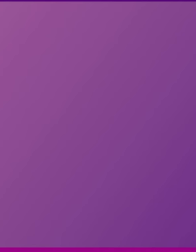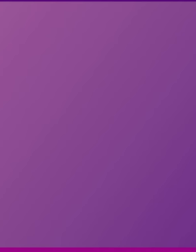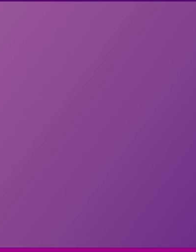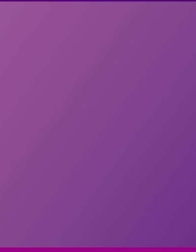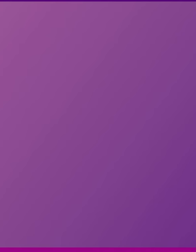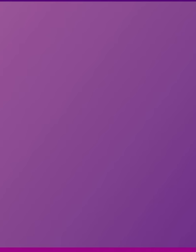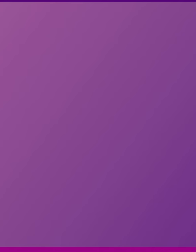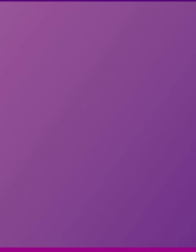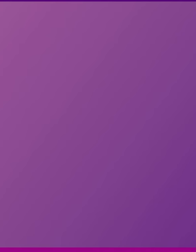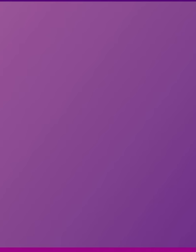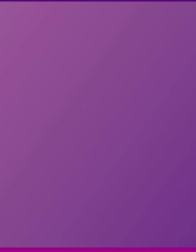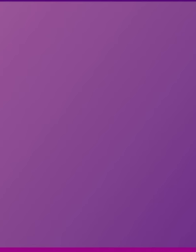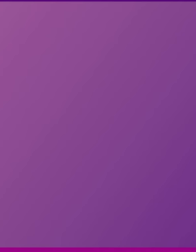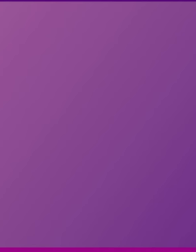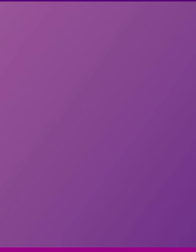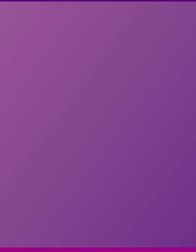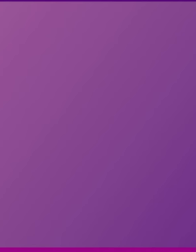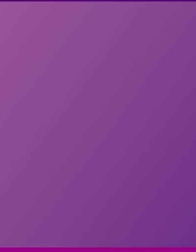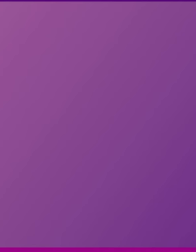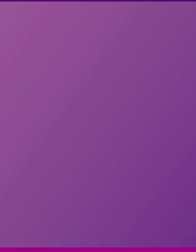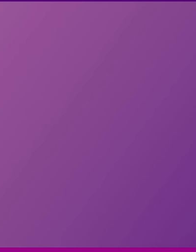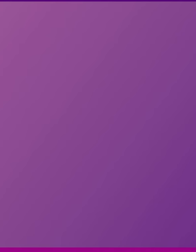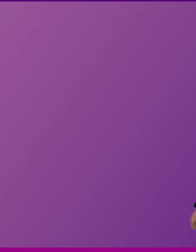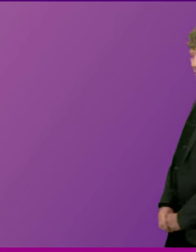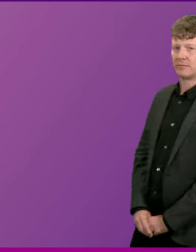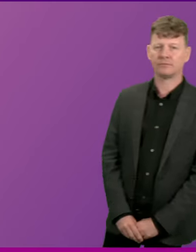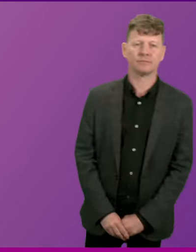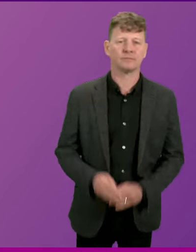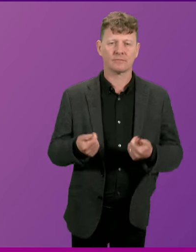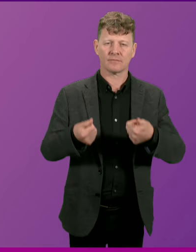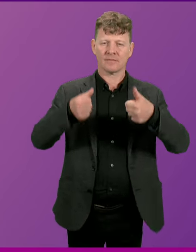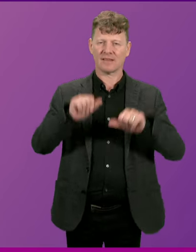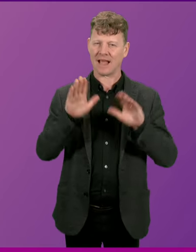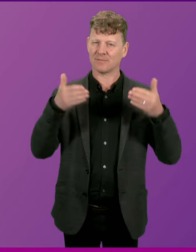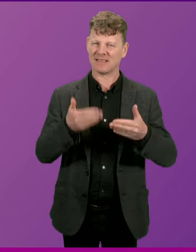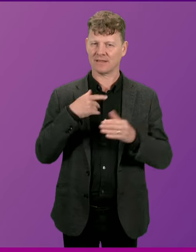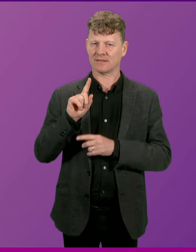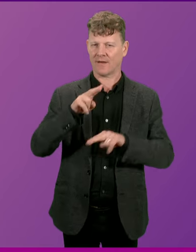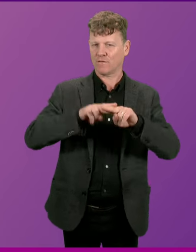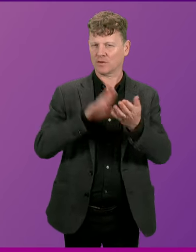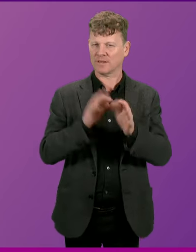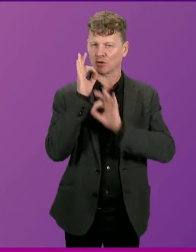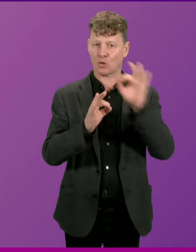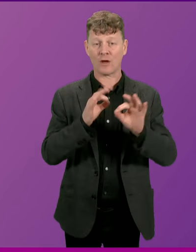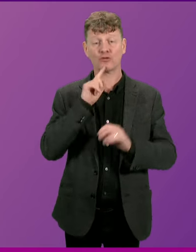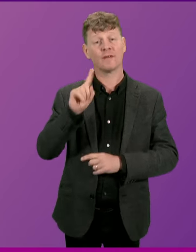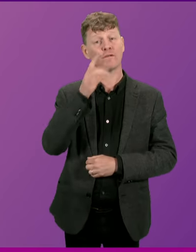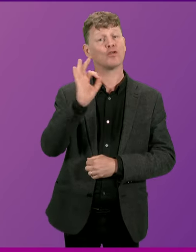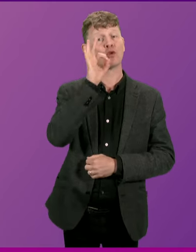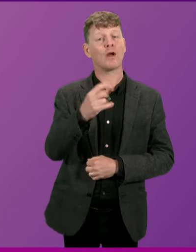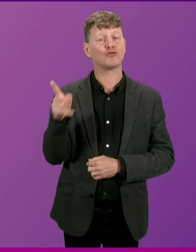Thank you. That concludes General Questions. The next item of business is First Minister's Questions. Question number one. I call Douglas Ross.